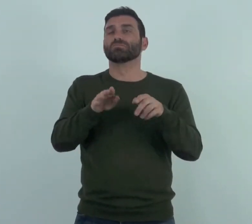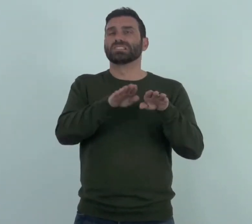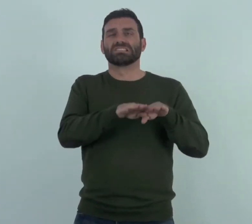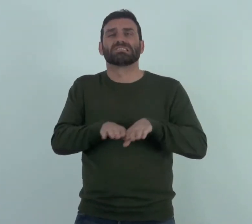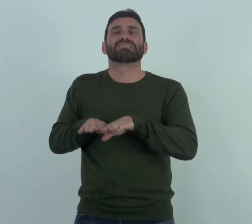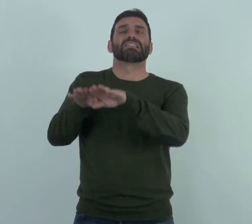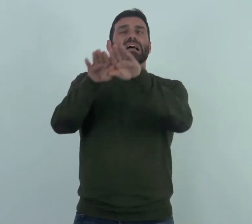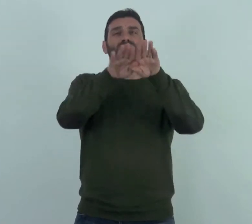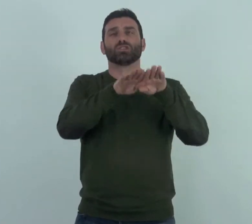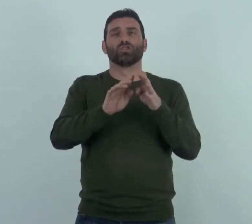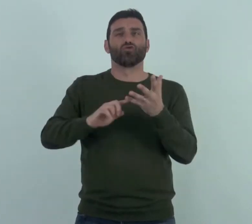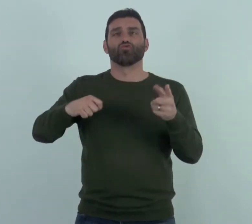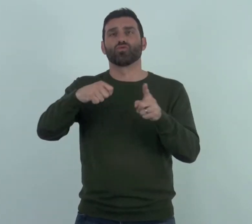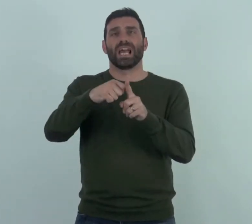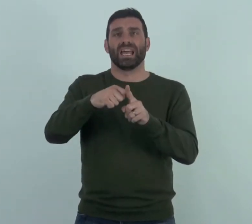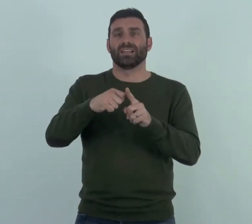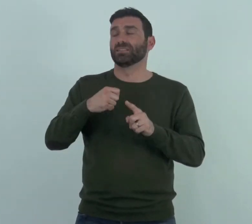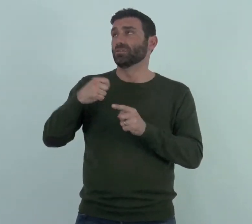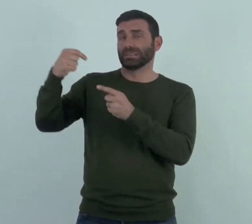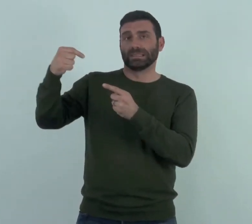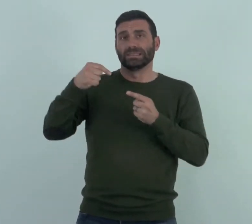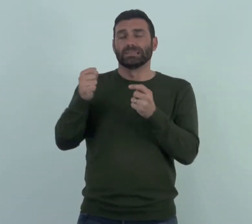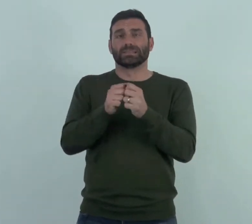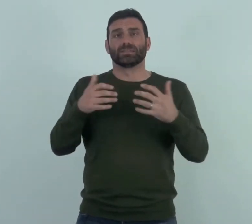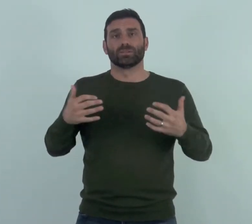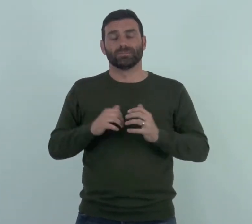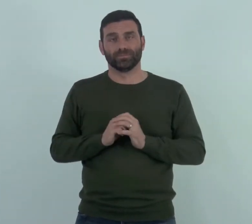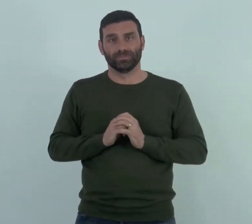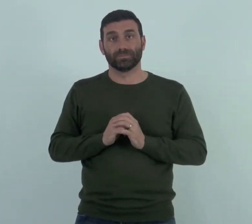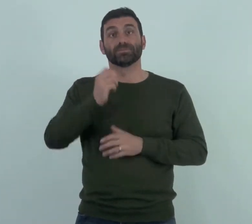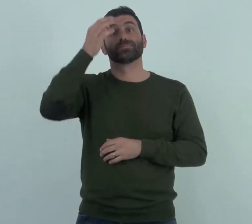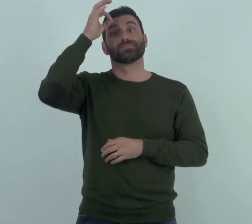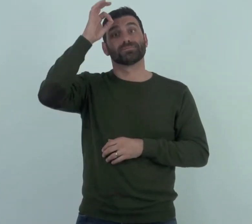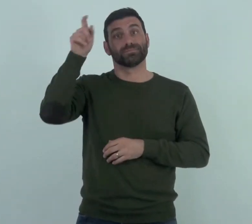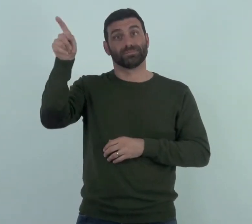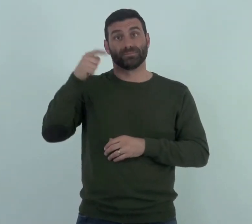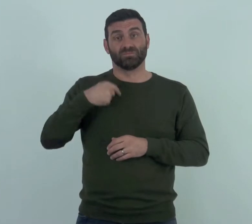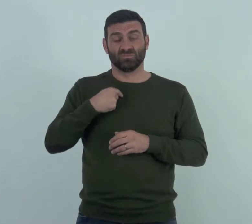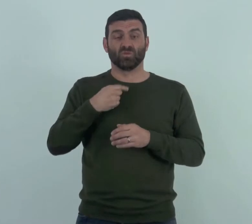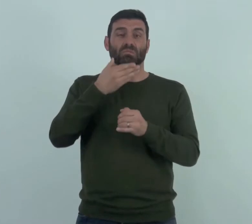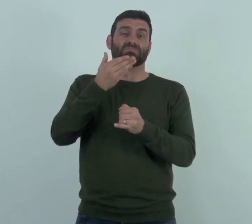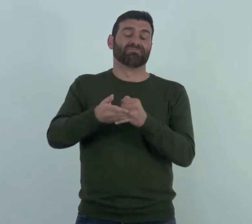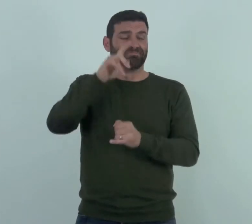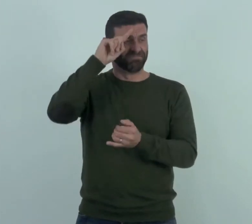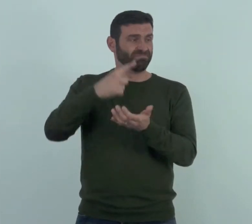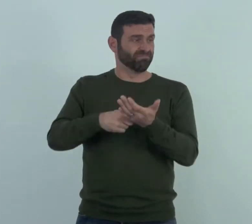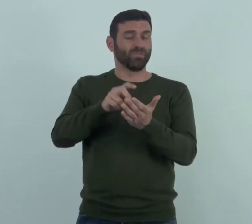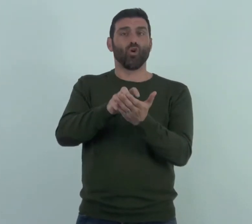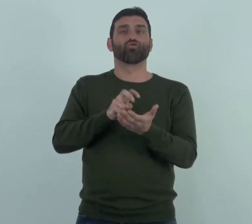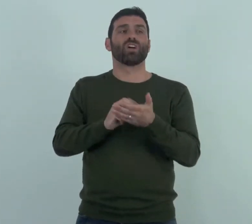Any registered interpreters use a standardised charging system of a minimum of two hours or possibly more.